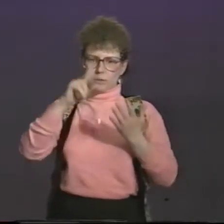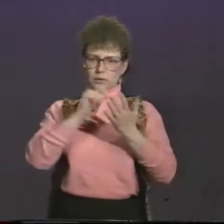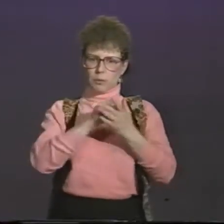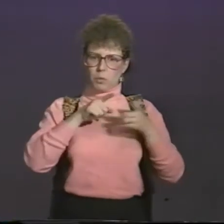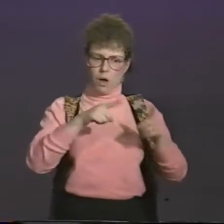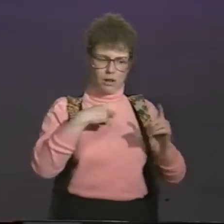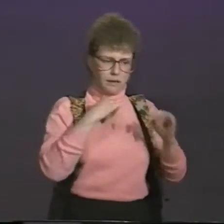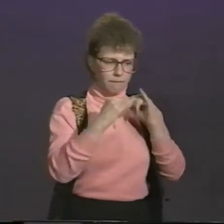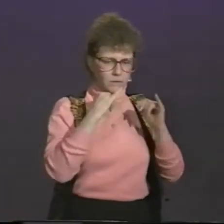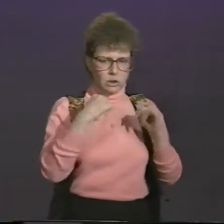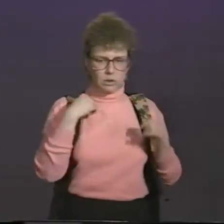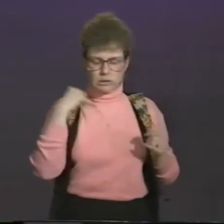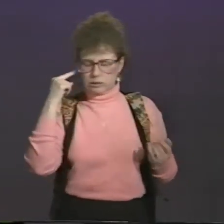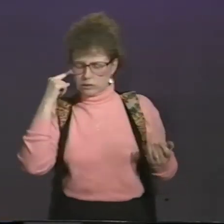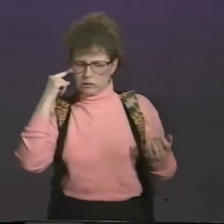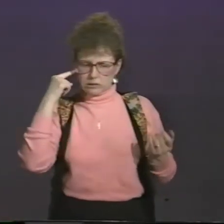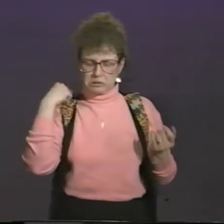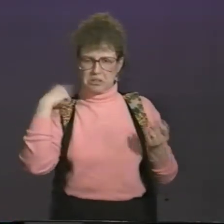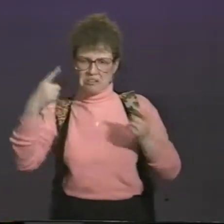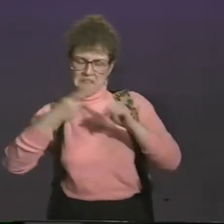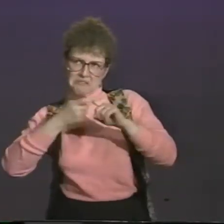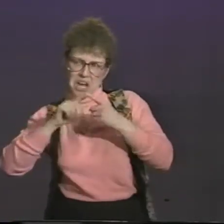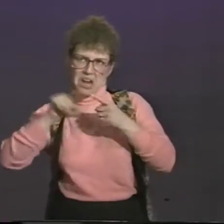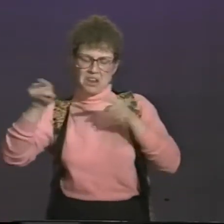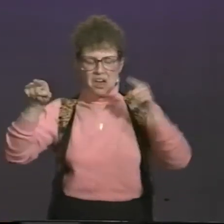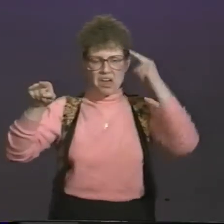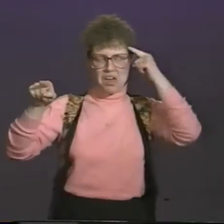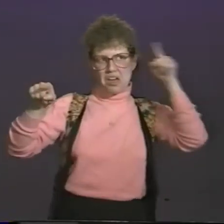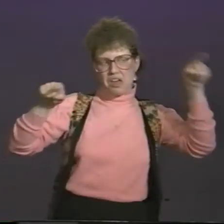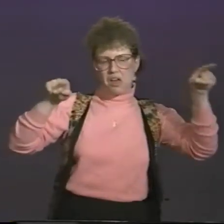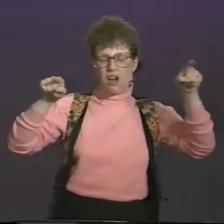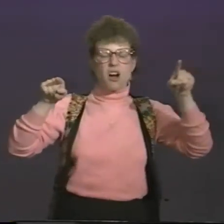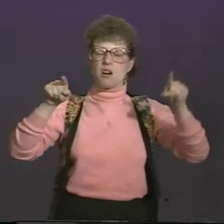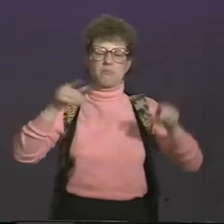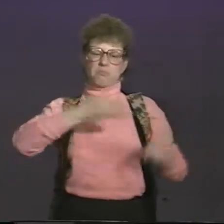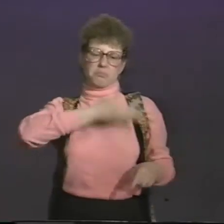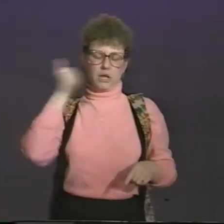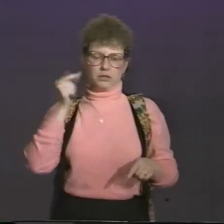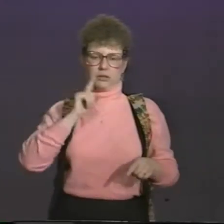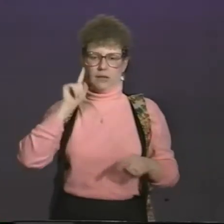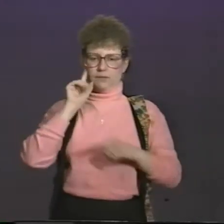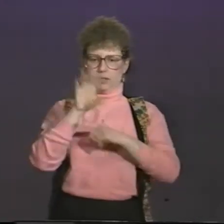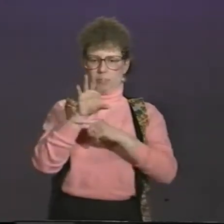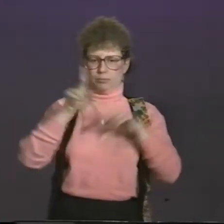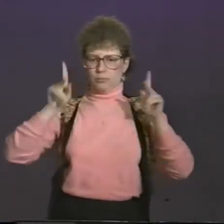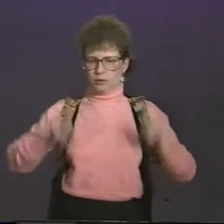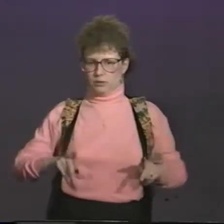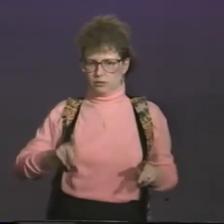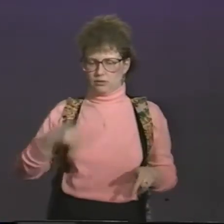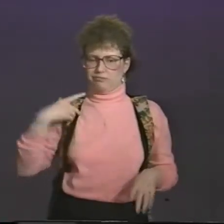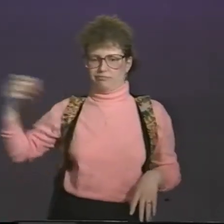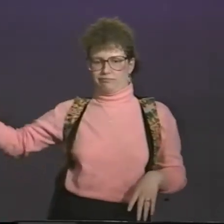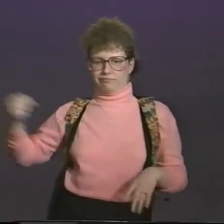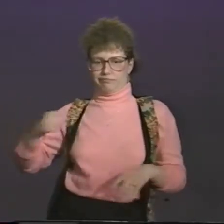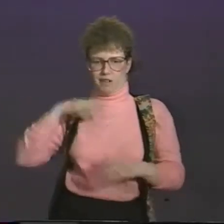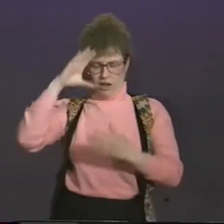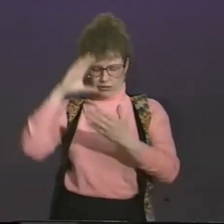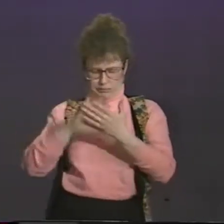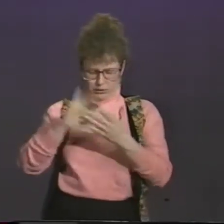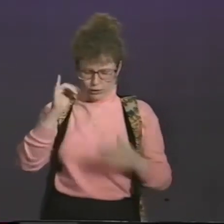that. So that created another problem. Who would do the videotaping for me? I thought of various friends. And finally I decided the best